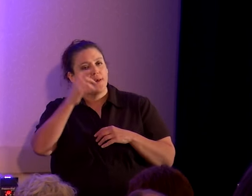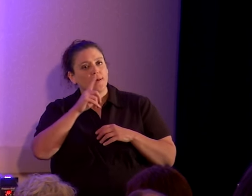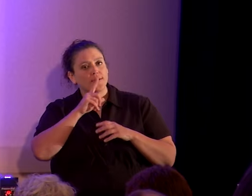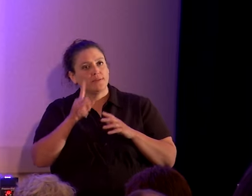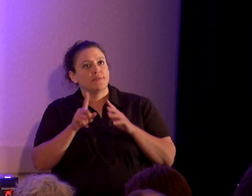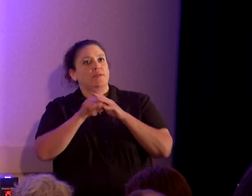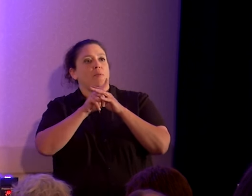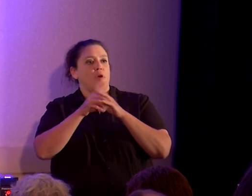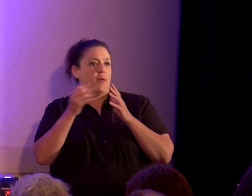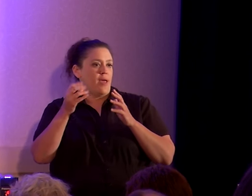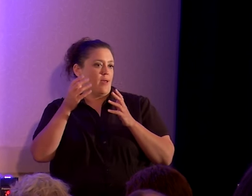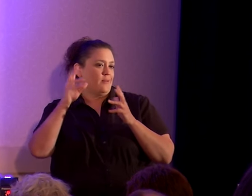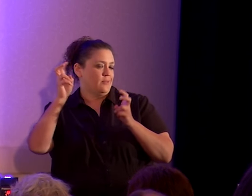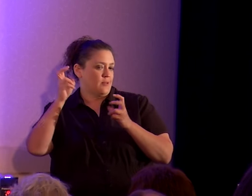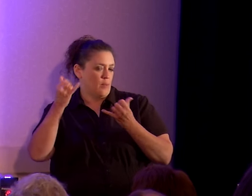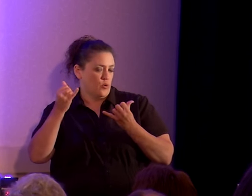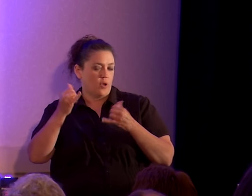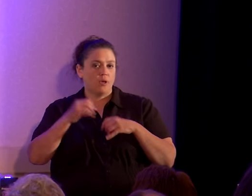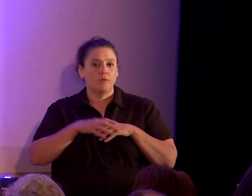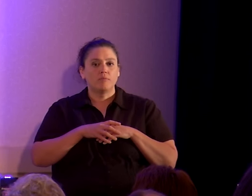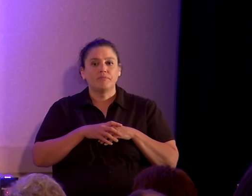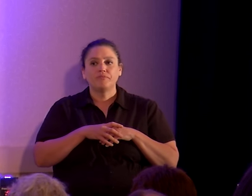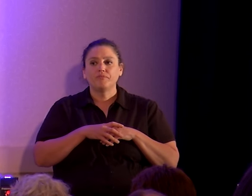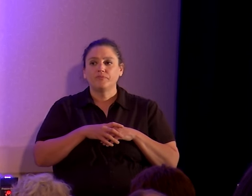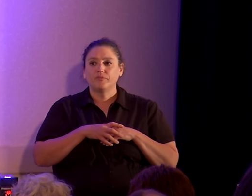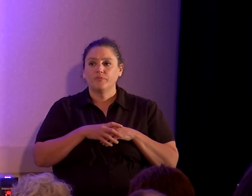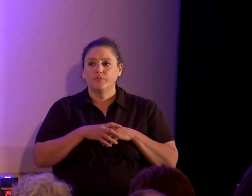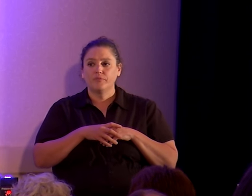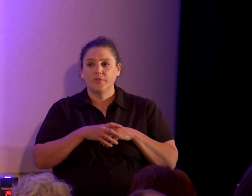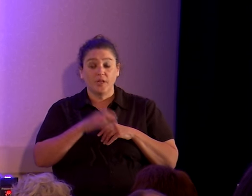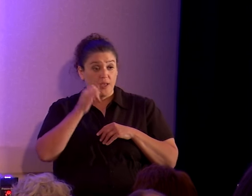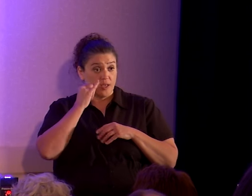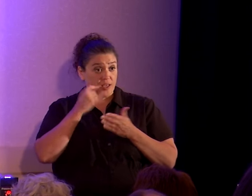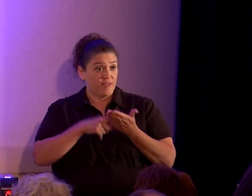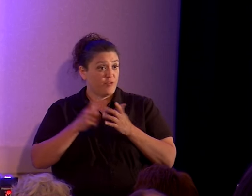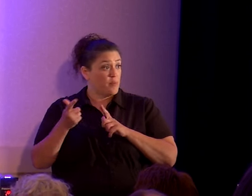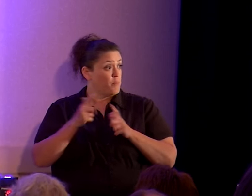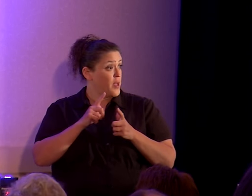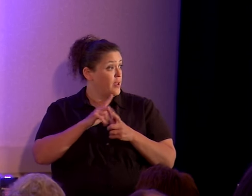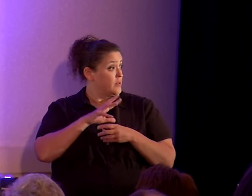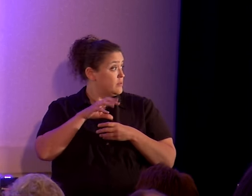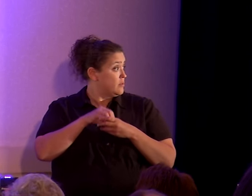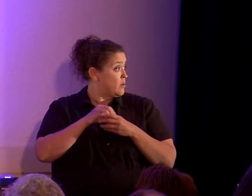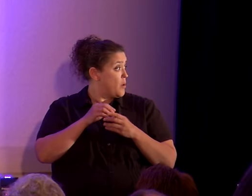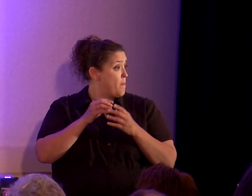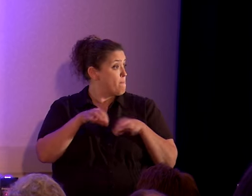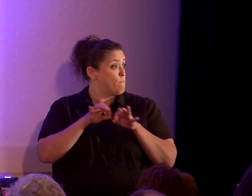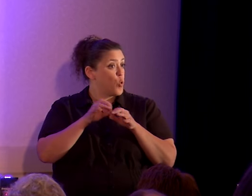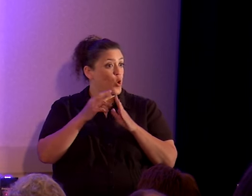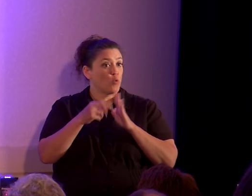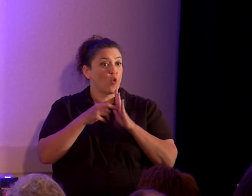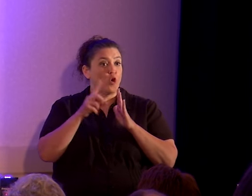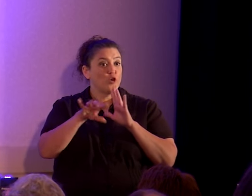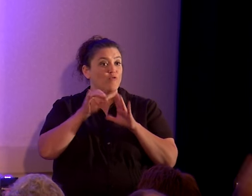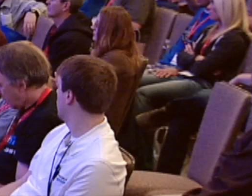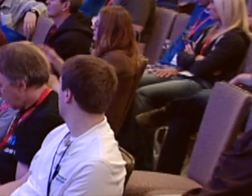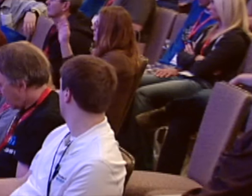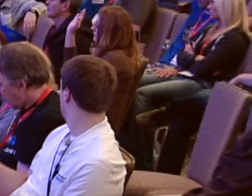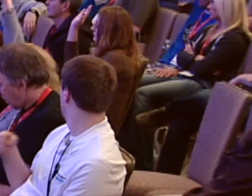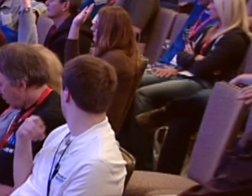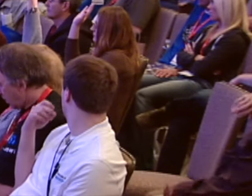topic today. Raise your hand if debates played an important role in you finding your way out of religion.